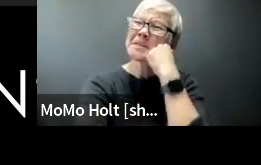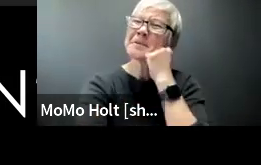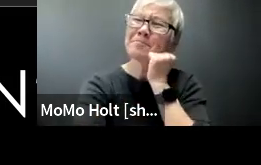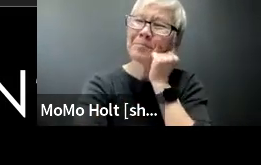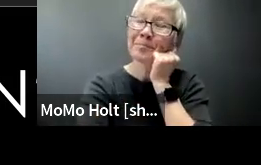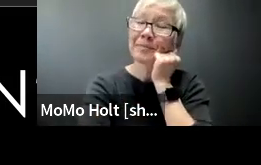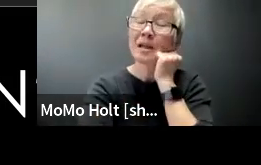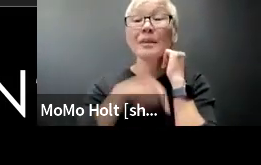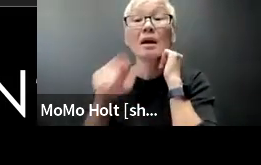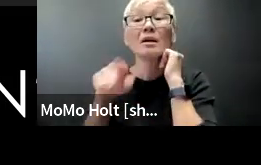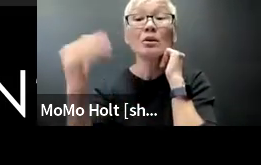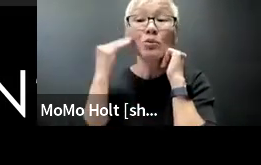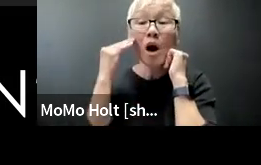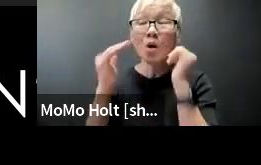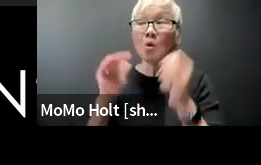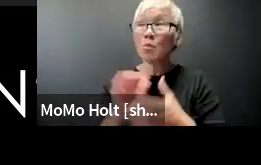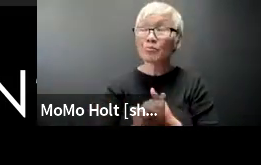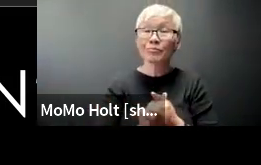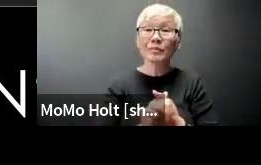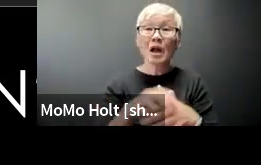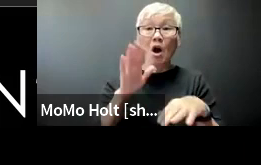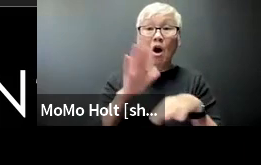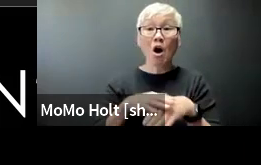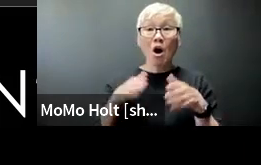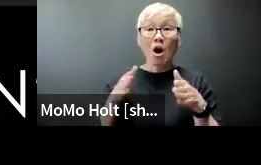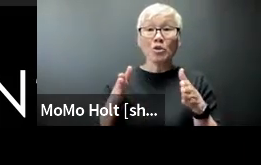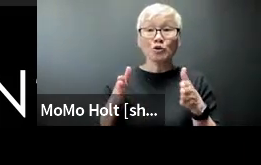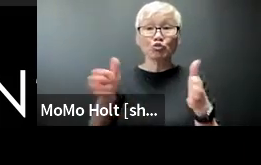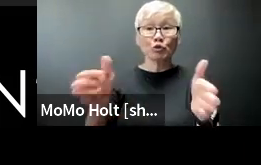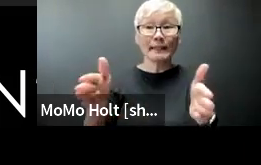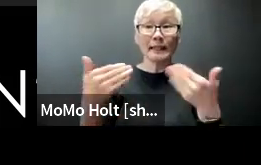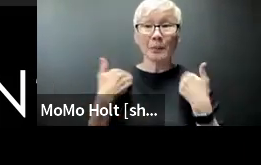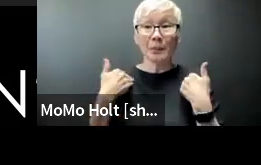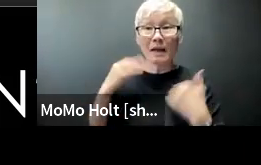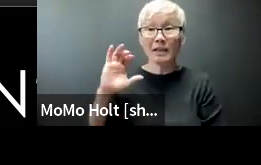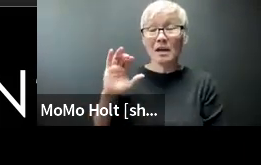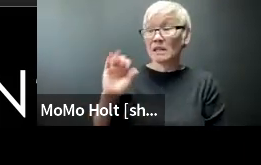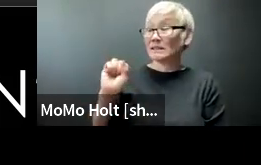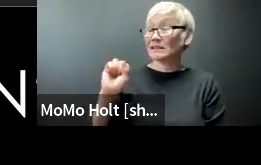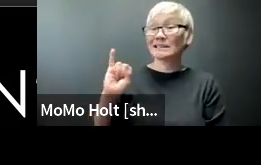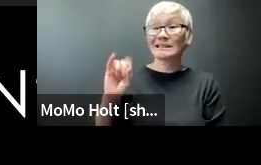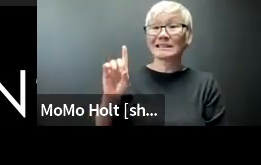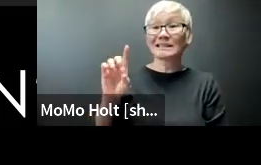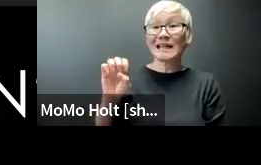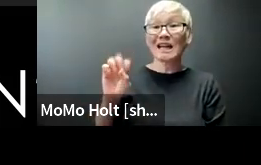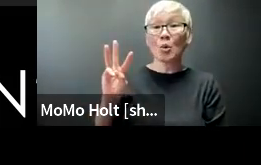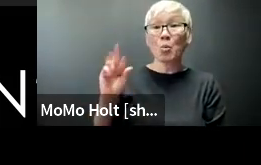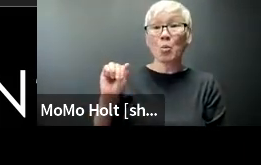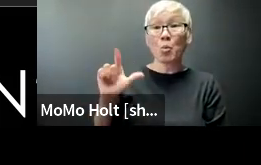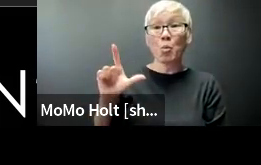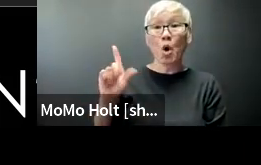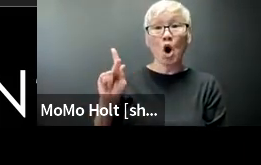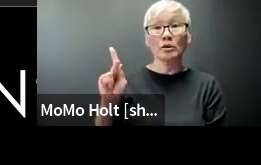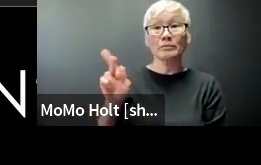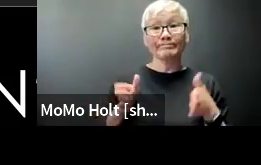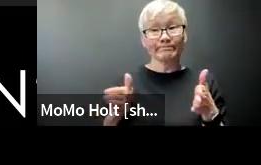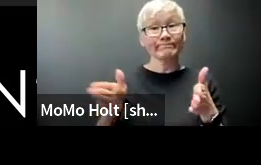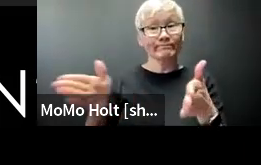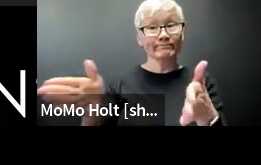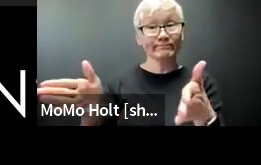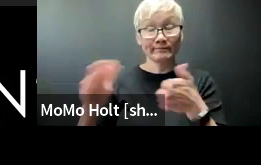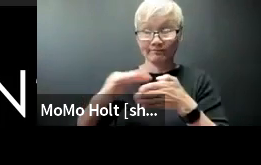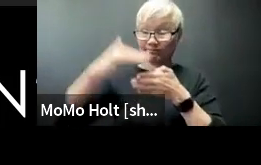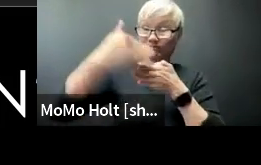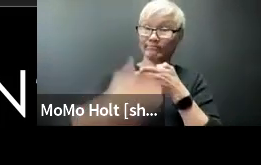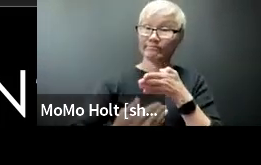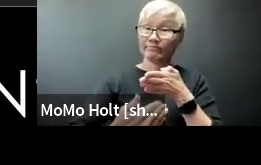is universal design well you know when you're out on the street you see the sidewalk